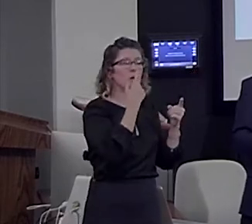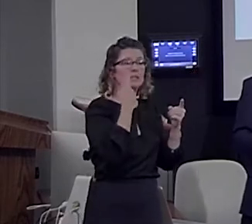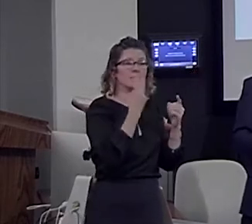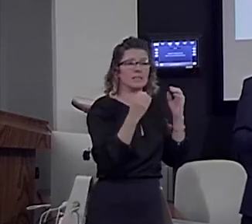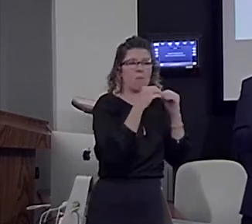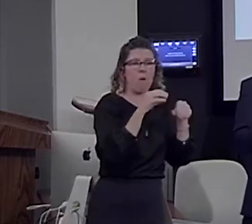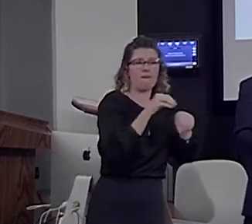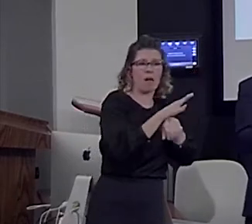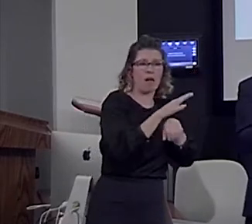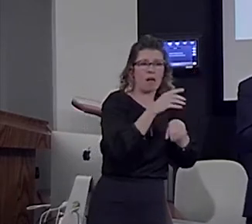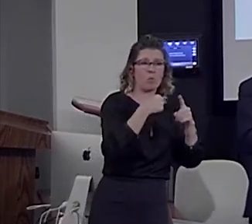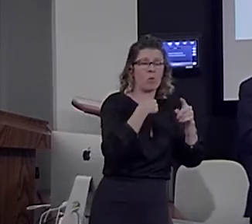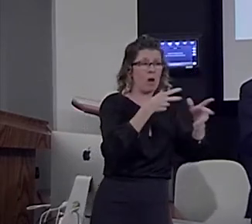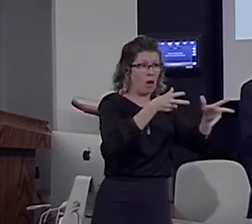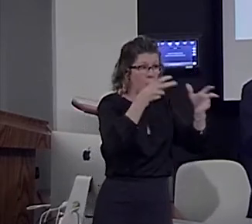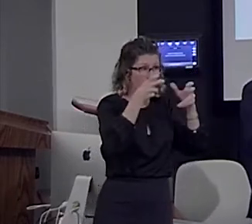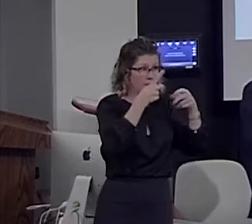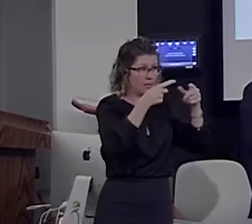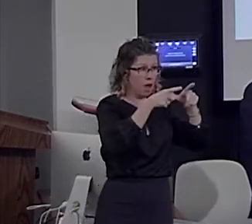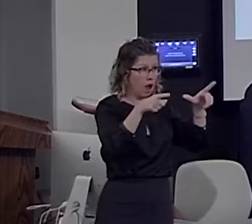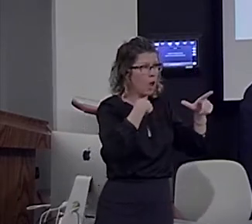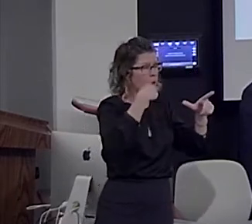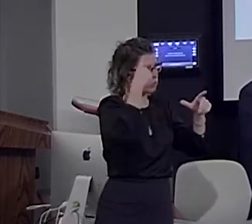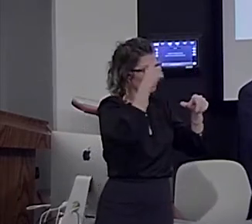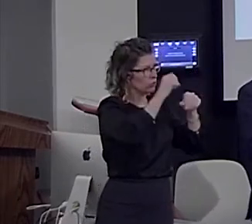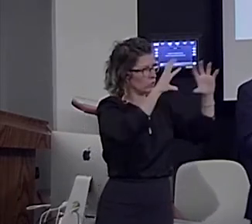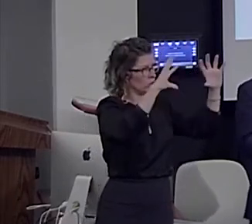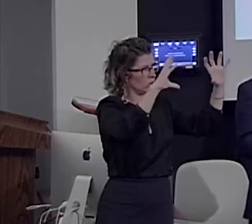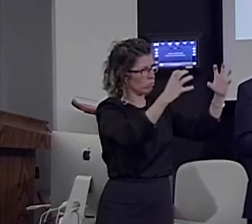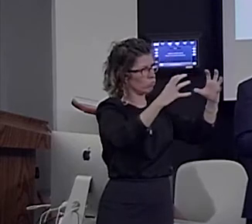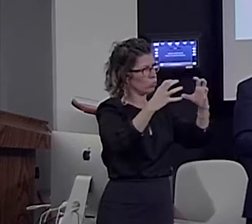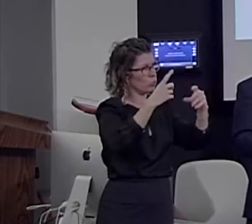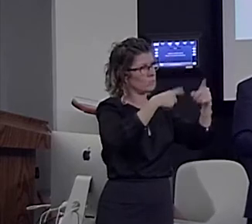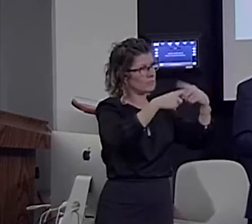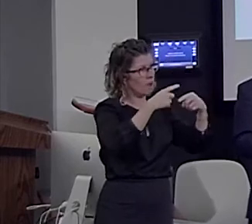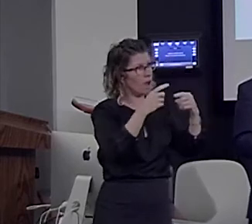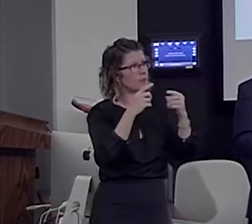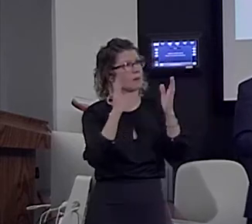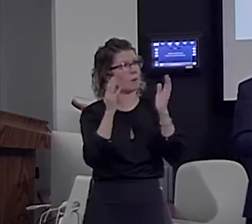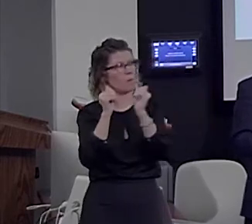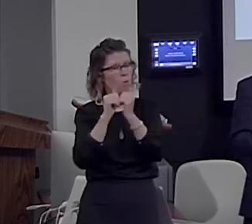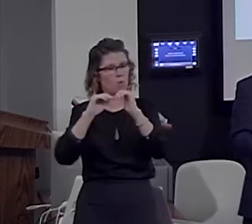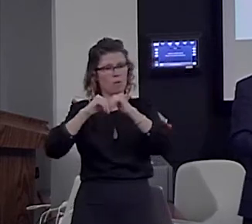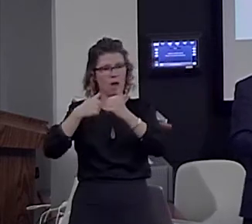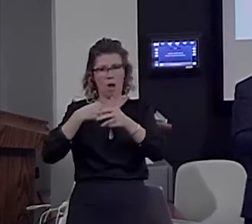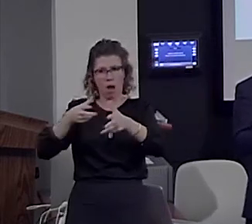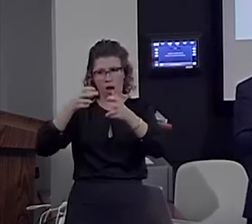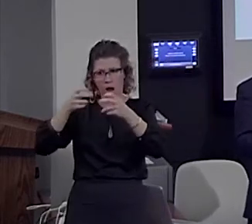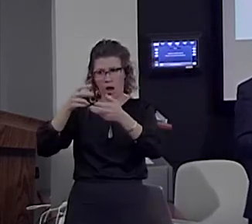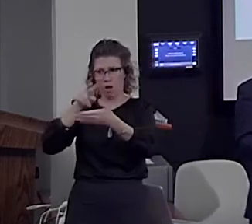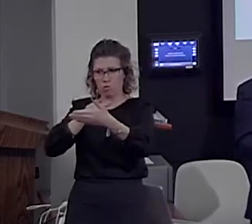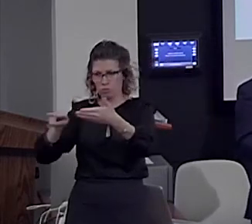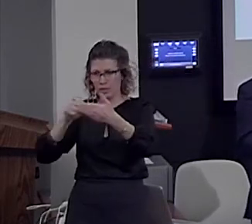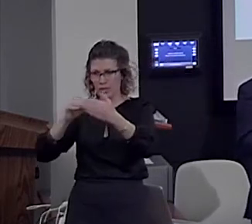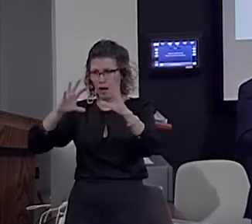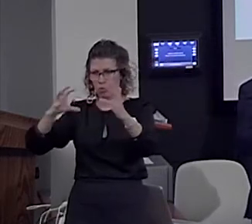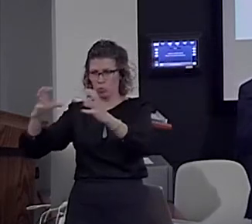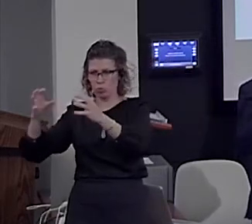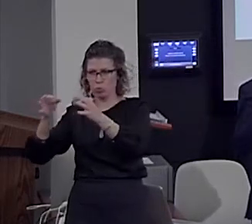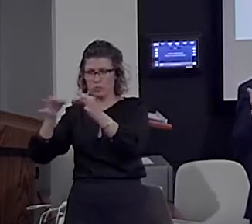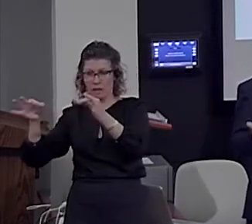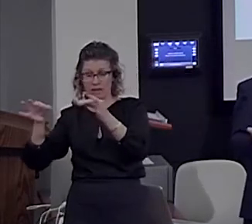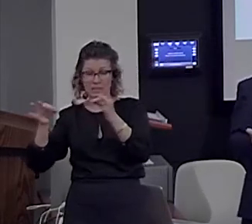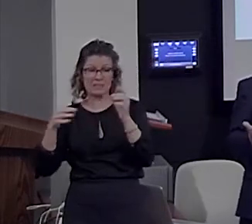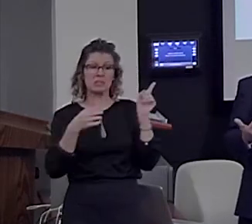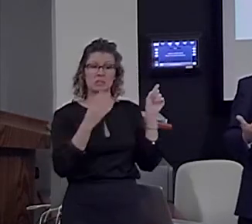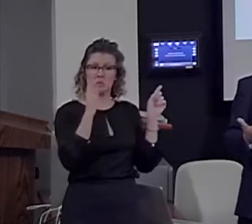these areas that care about written language. So, we were satisfied to see this because it suggests that there is, indeed,